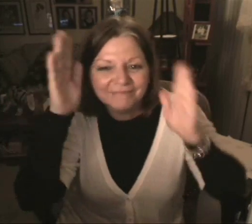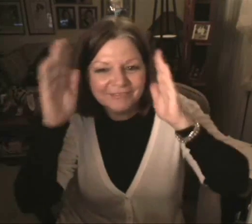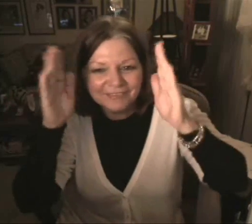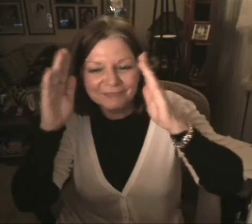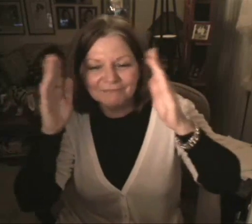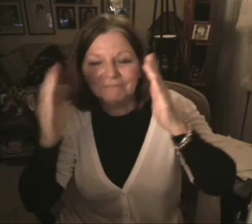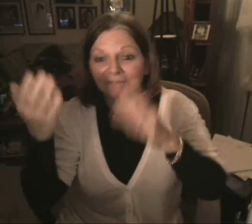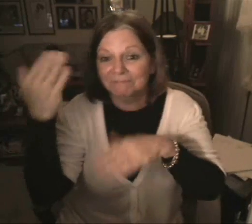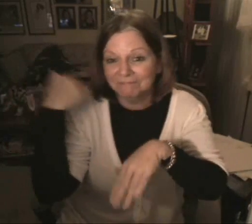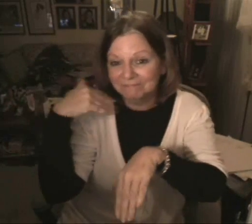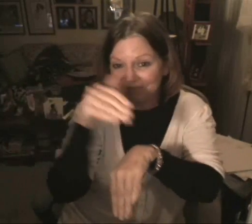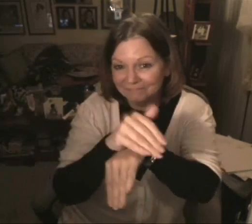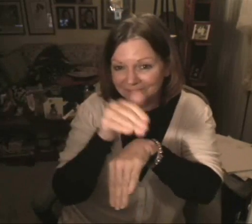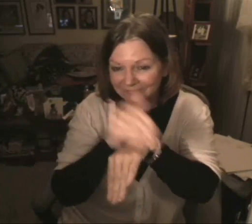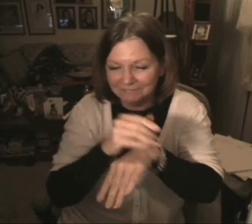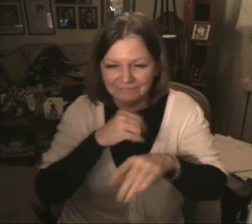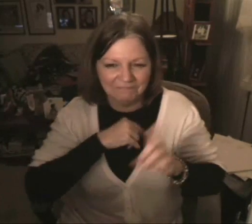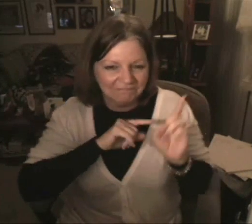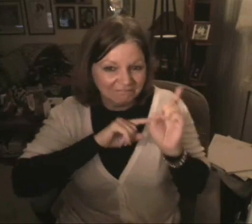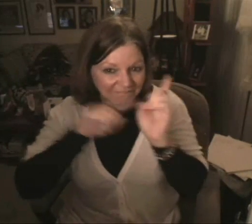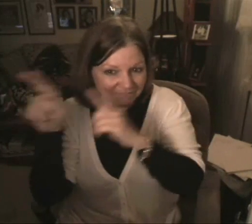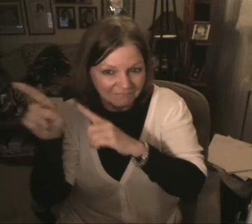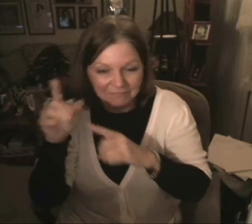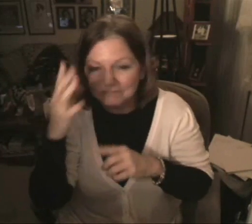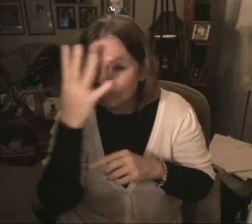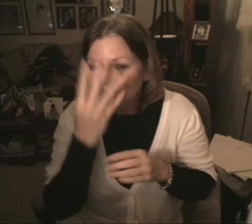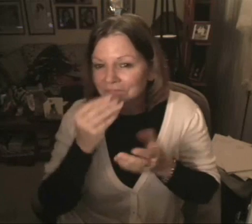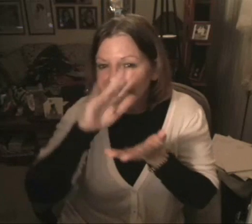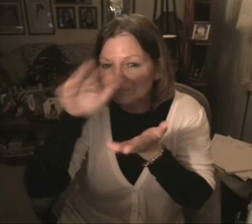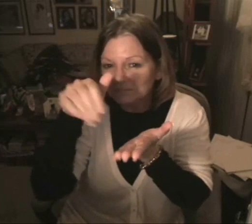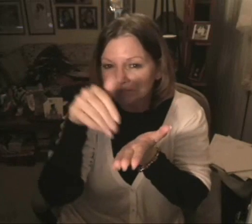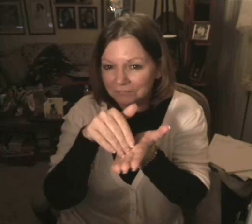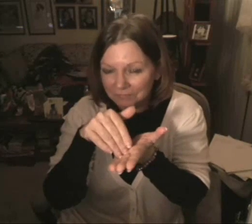Good morning, America. He was the one that was in history.